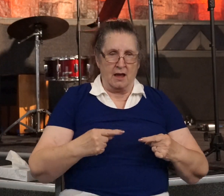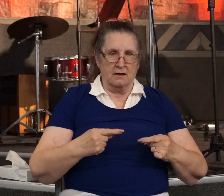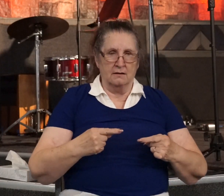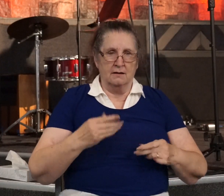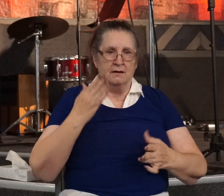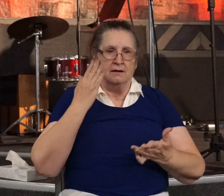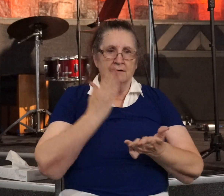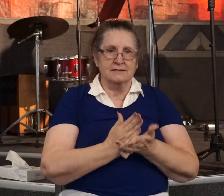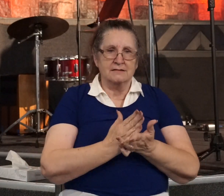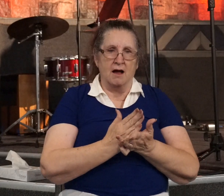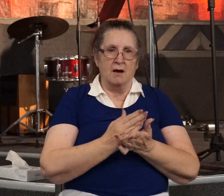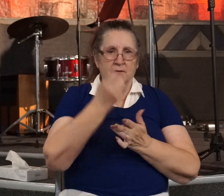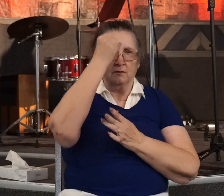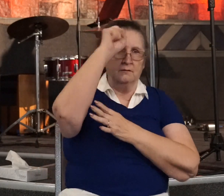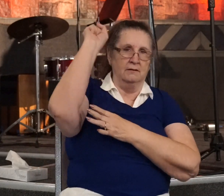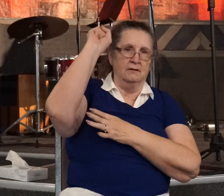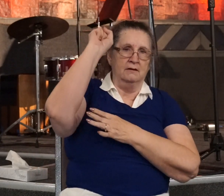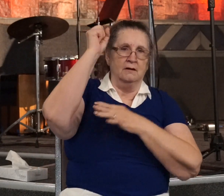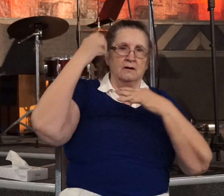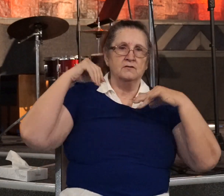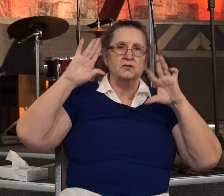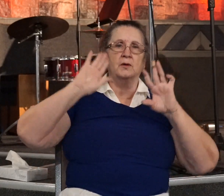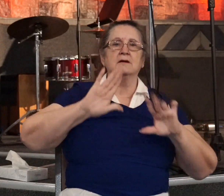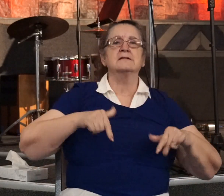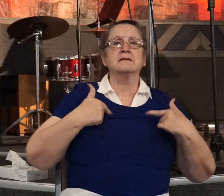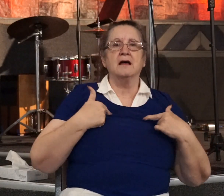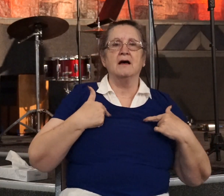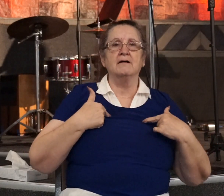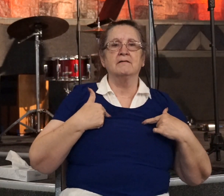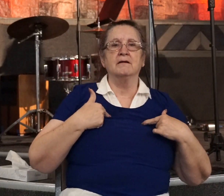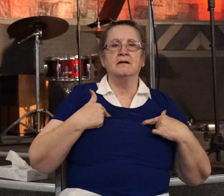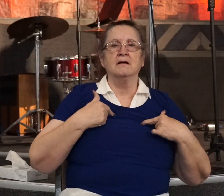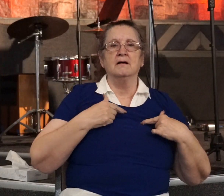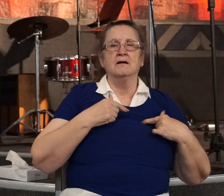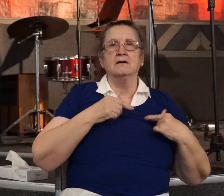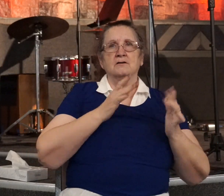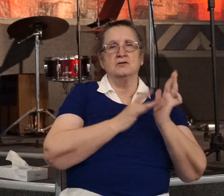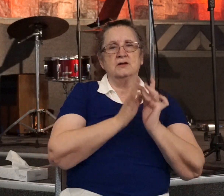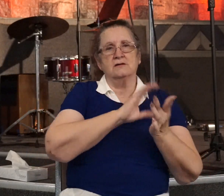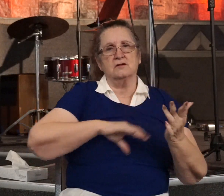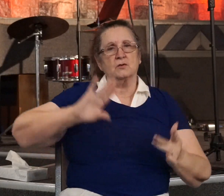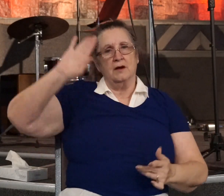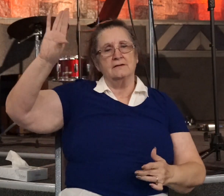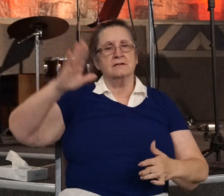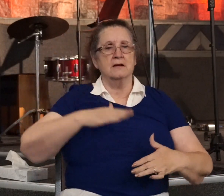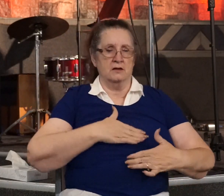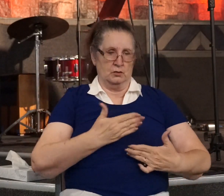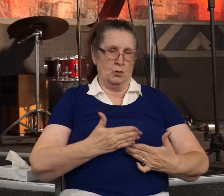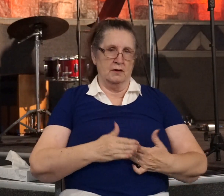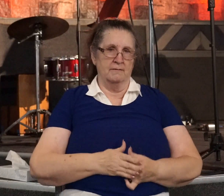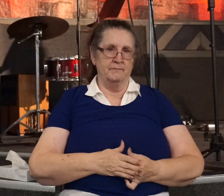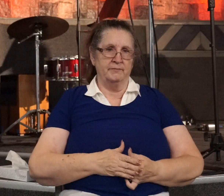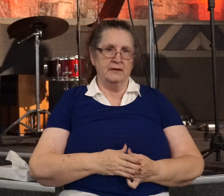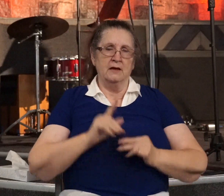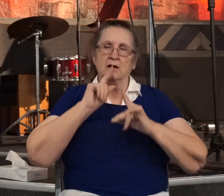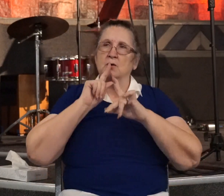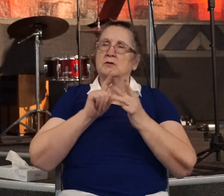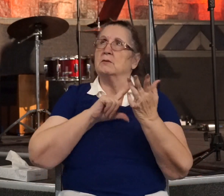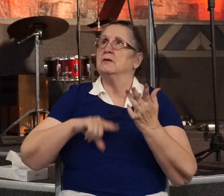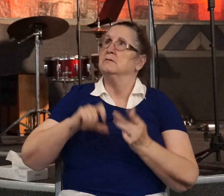He completely surrendered his life to the will of Jesus Christ. He responded to the Lord by asking him, what shall